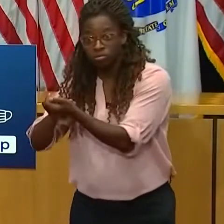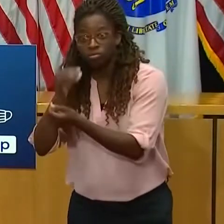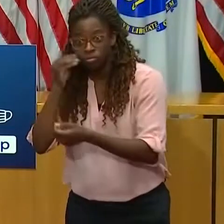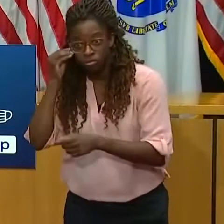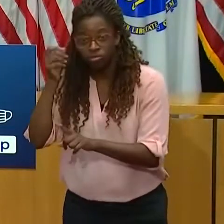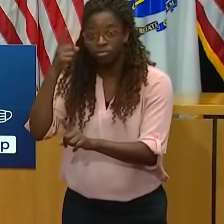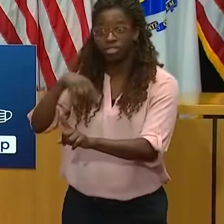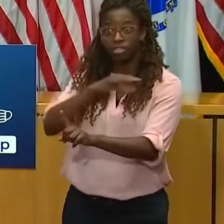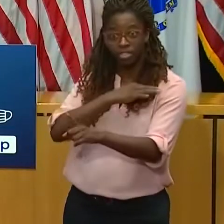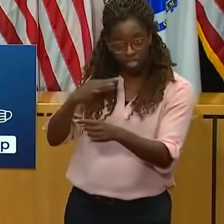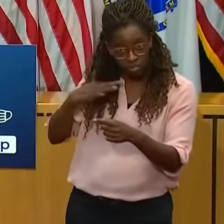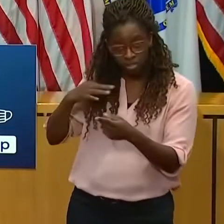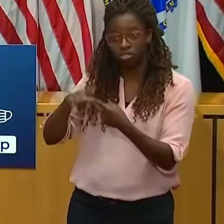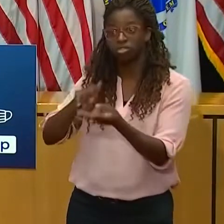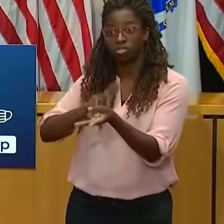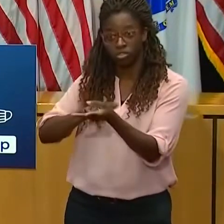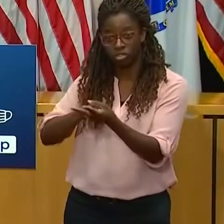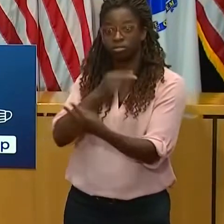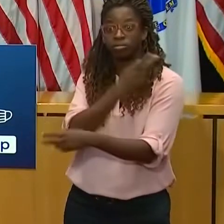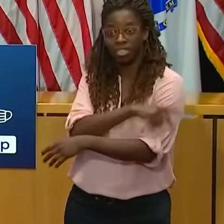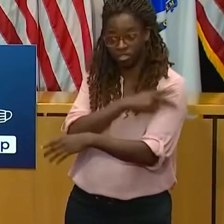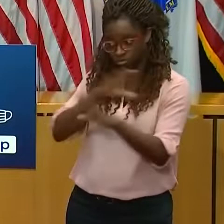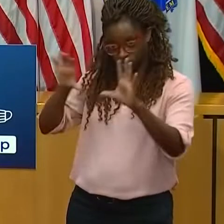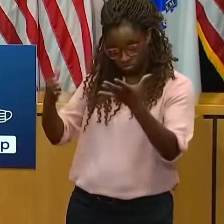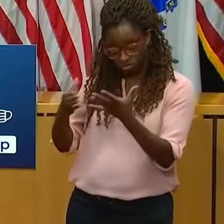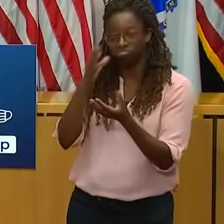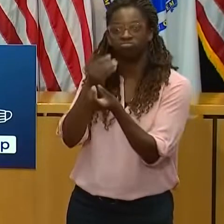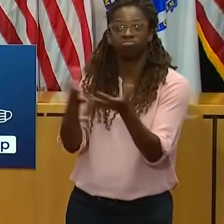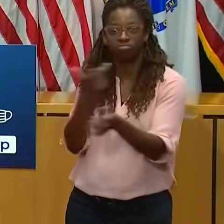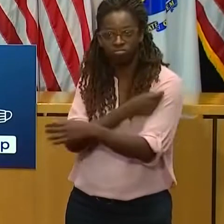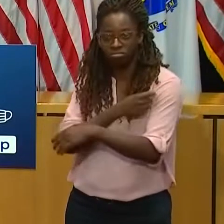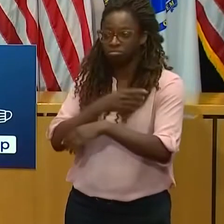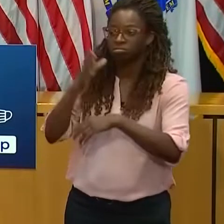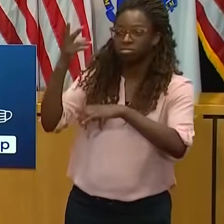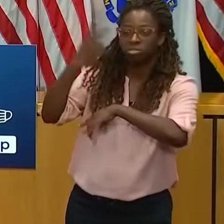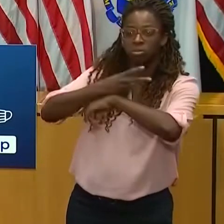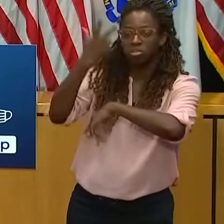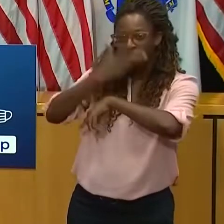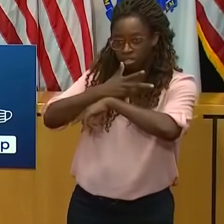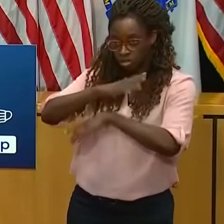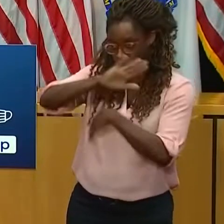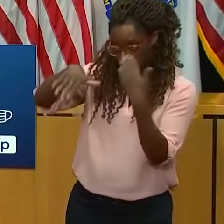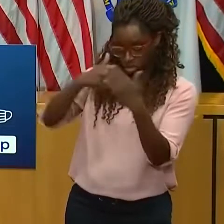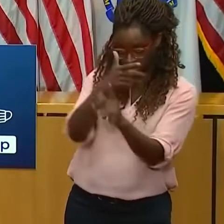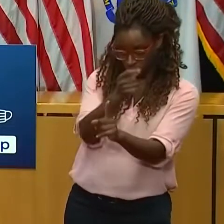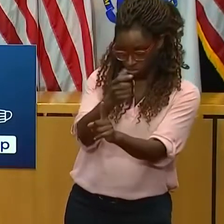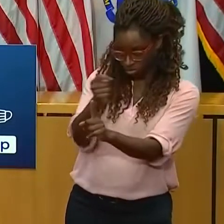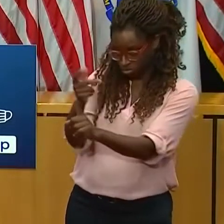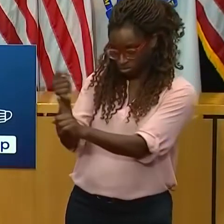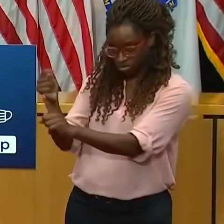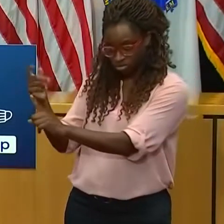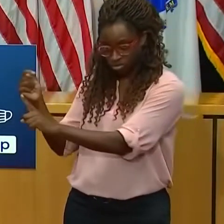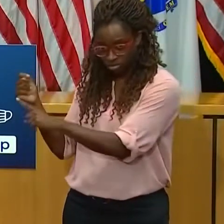days for each facility. And those doses will come from the state's second Pfizer allocation.